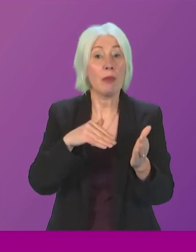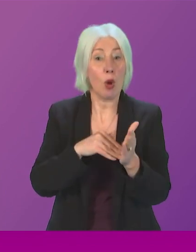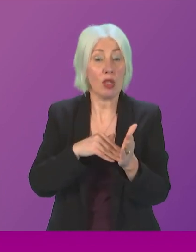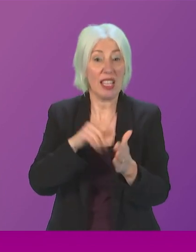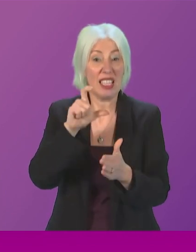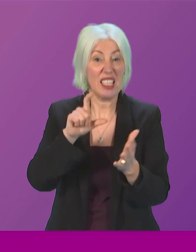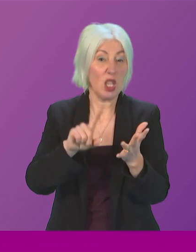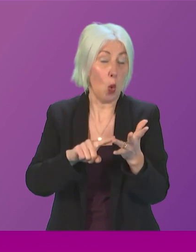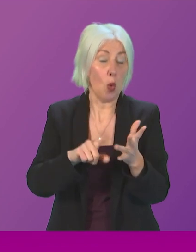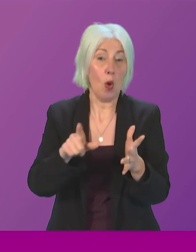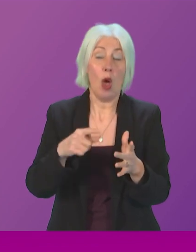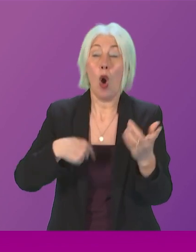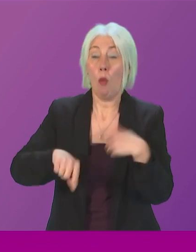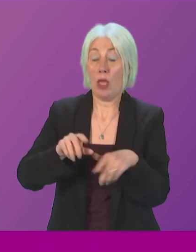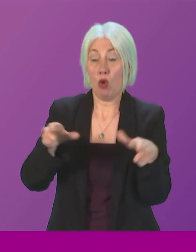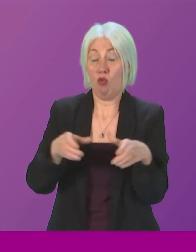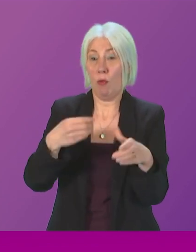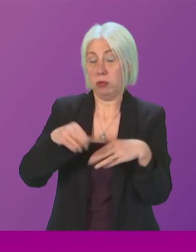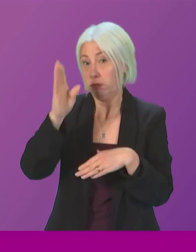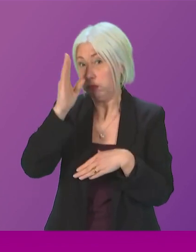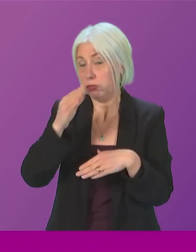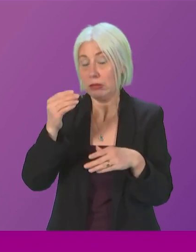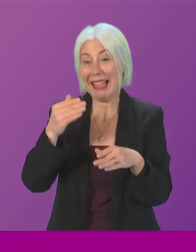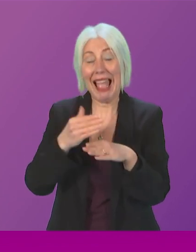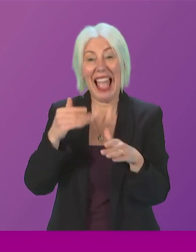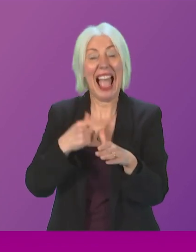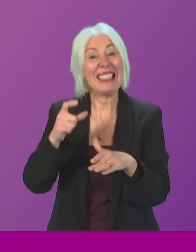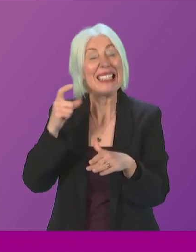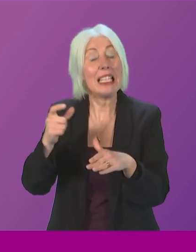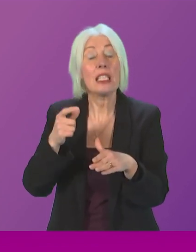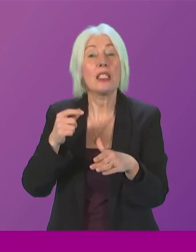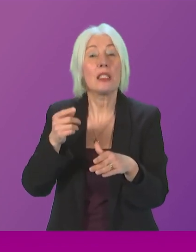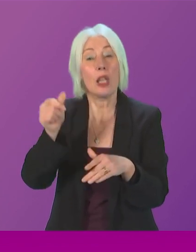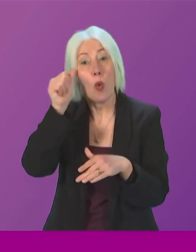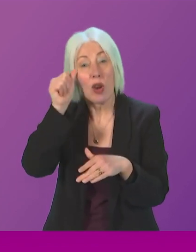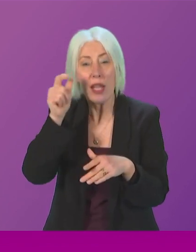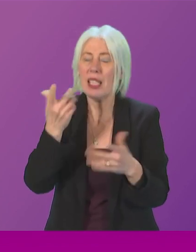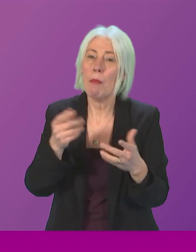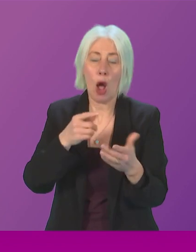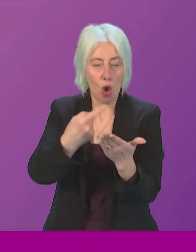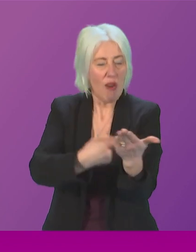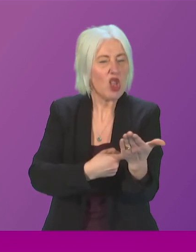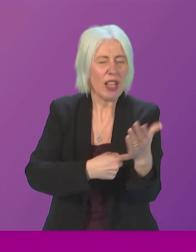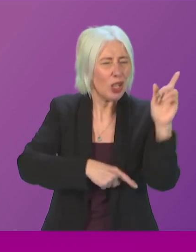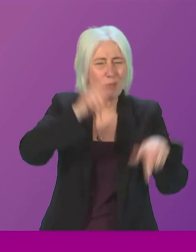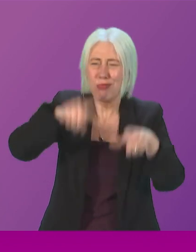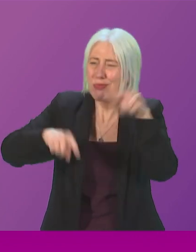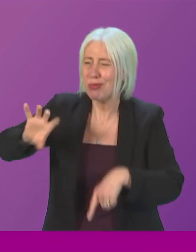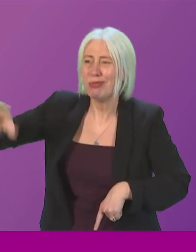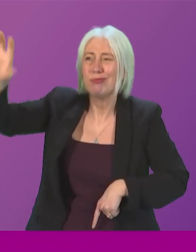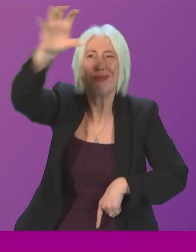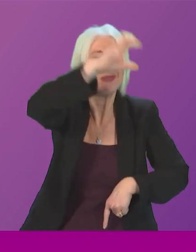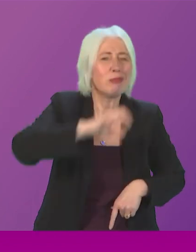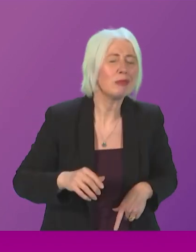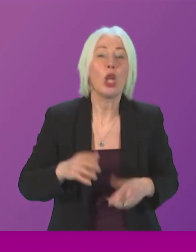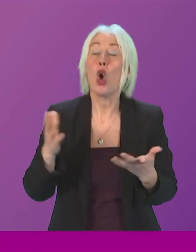group on accident prevention and safety awareness regulations vary greatly both here and abroad so does the first minister agree that members of